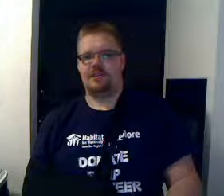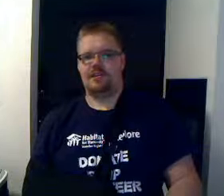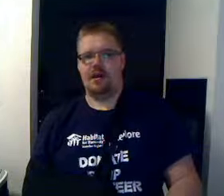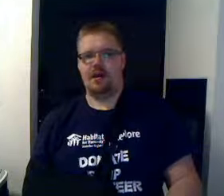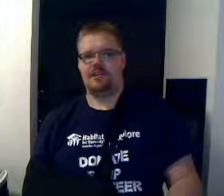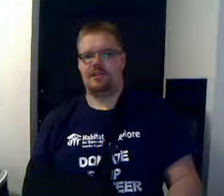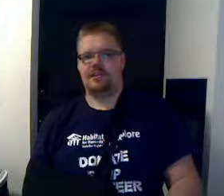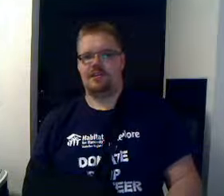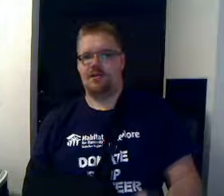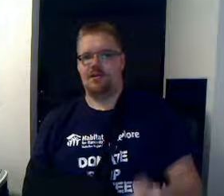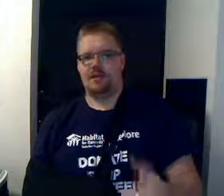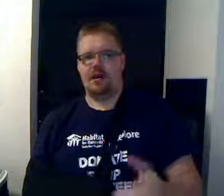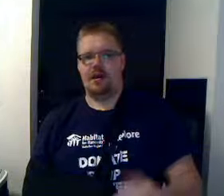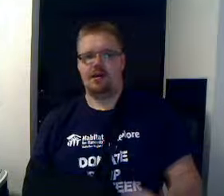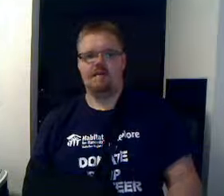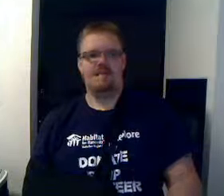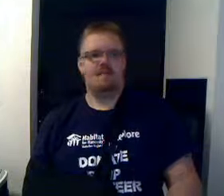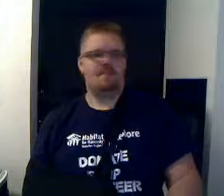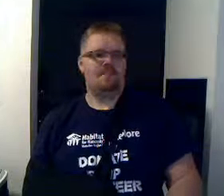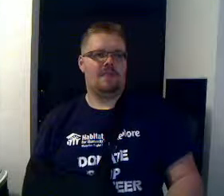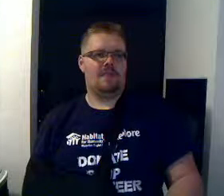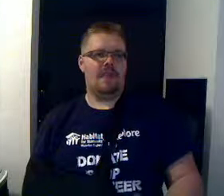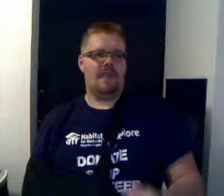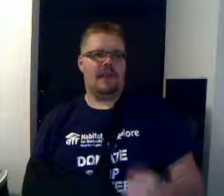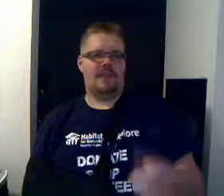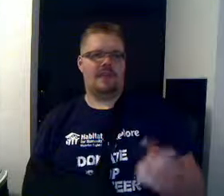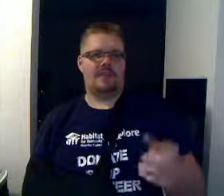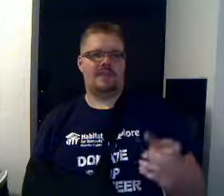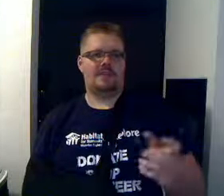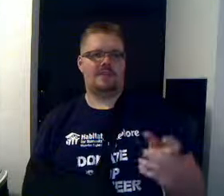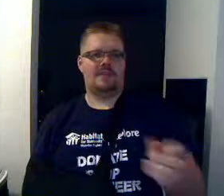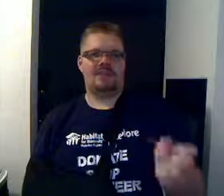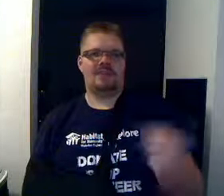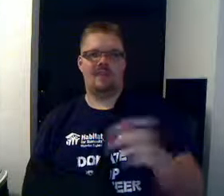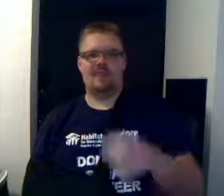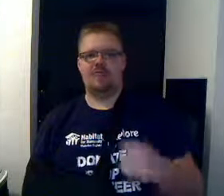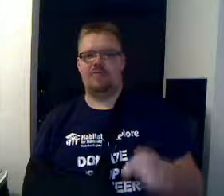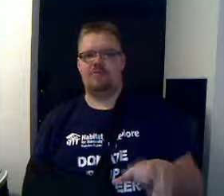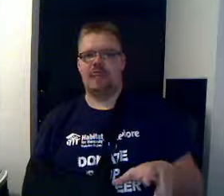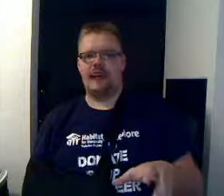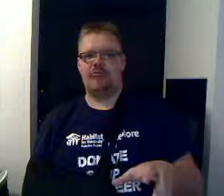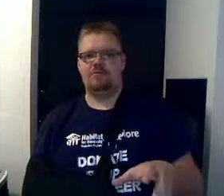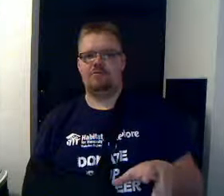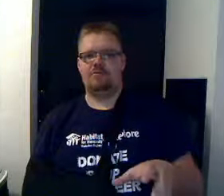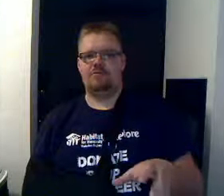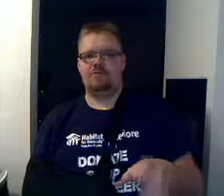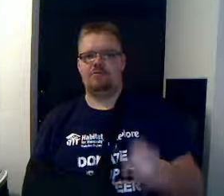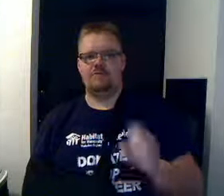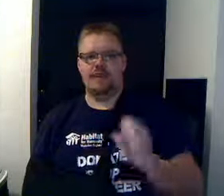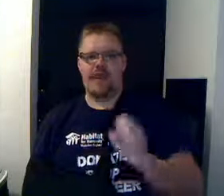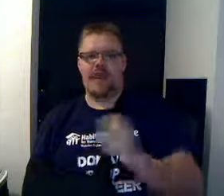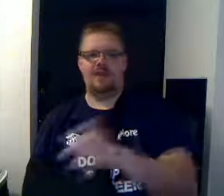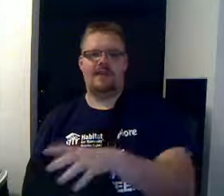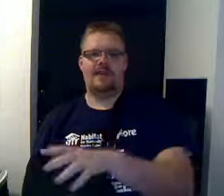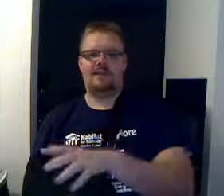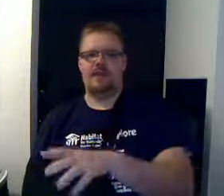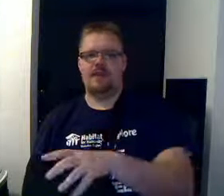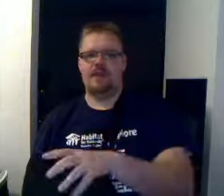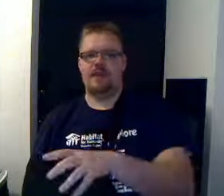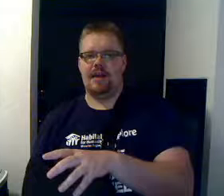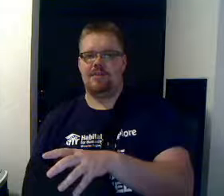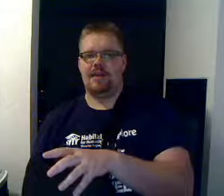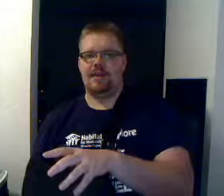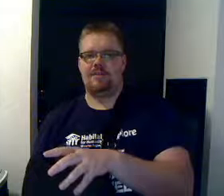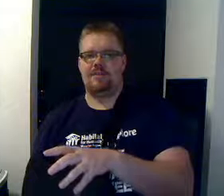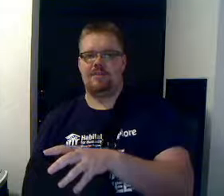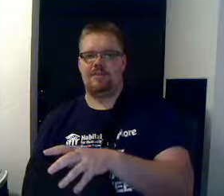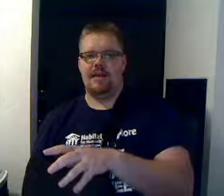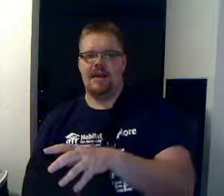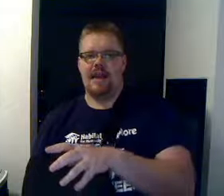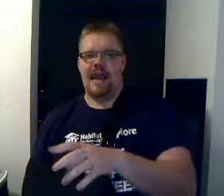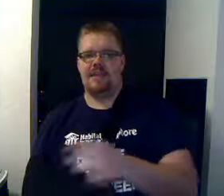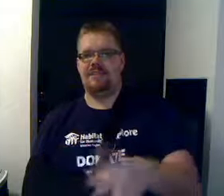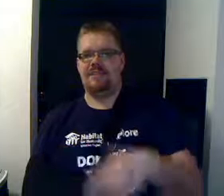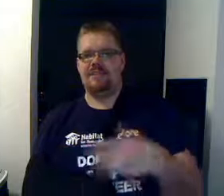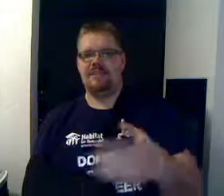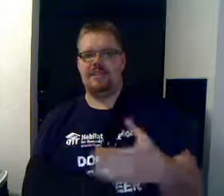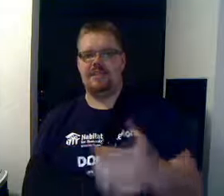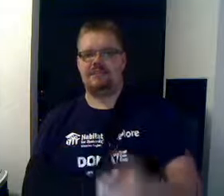Conf in Waldenhoff. And so you get to meet the whole house, and you get to meet your enemy. And you get to play